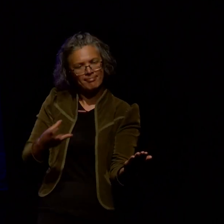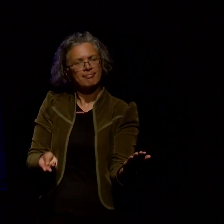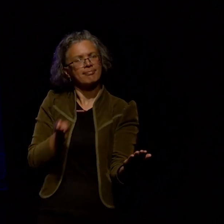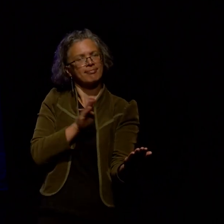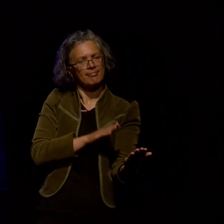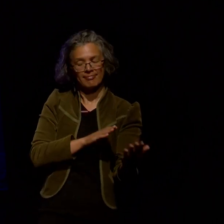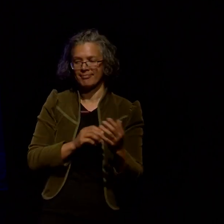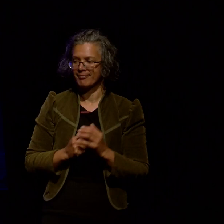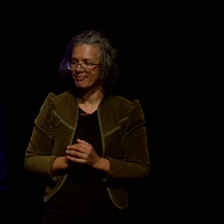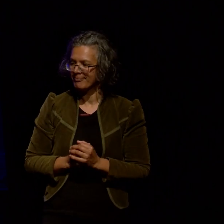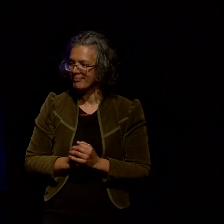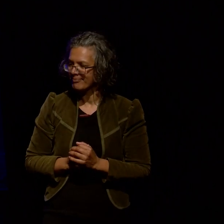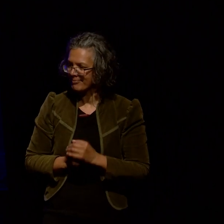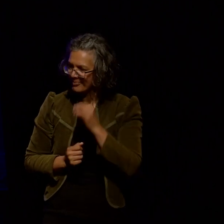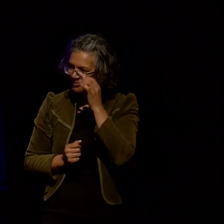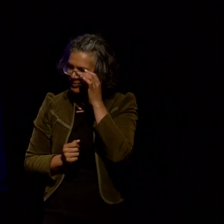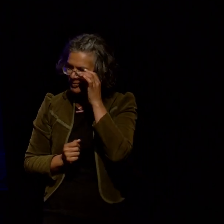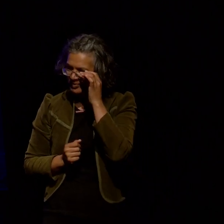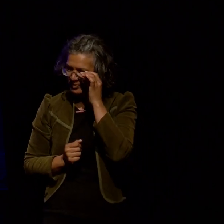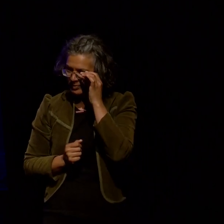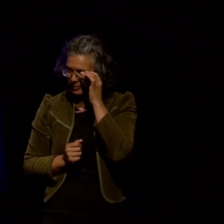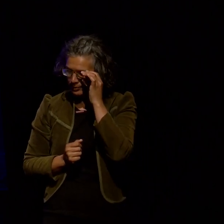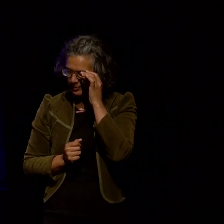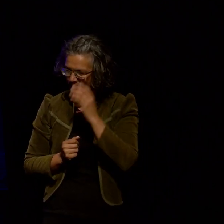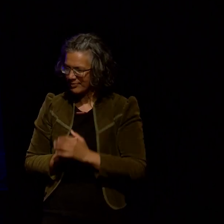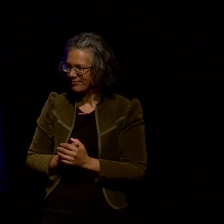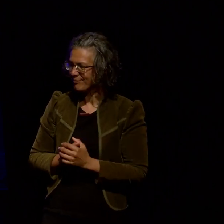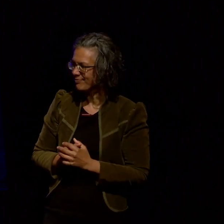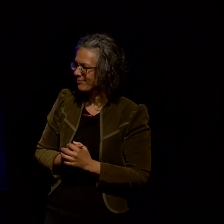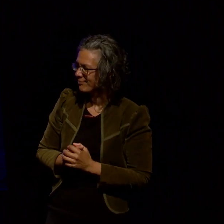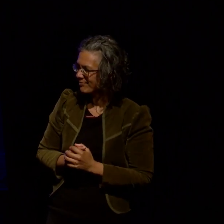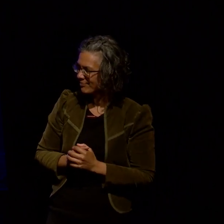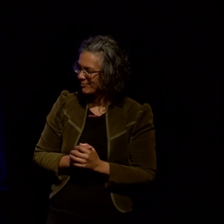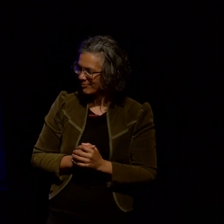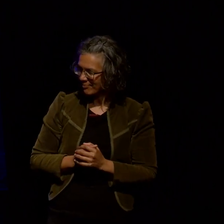lightning strikes and lots of others giving design feedback